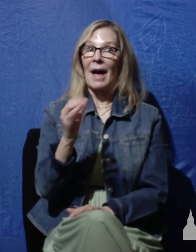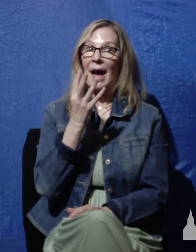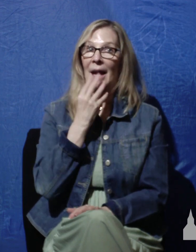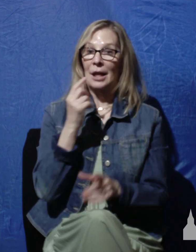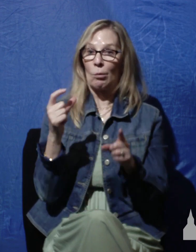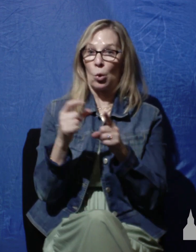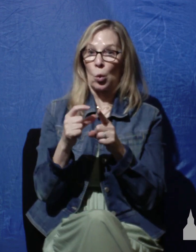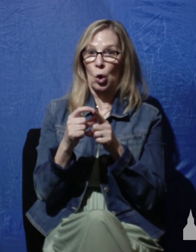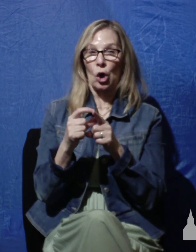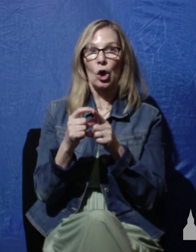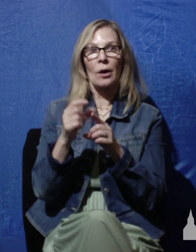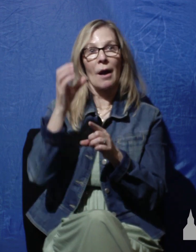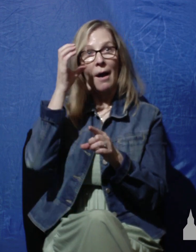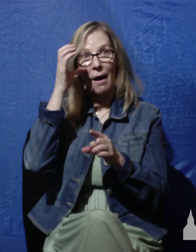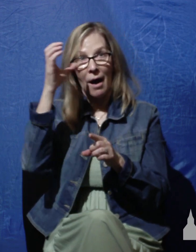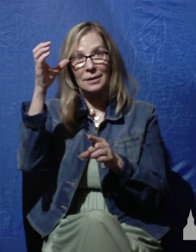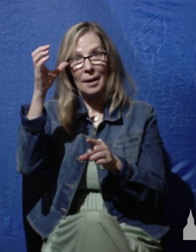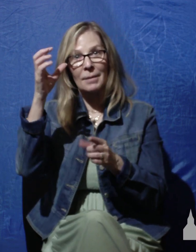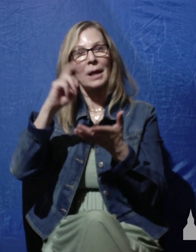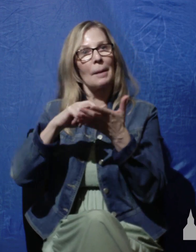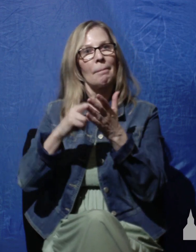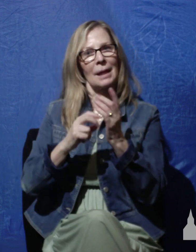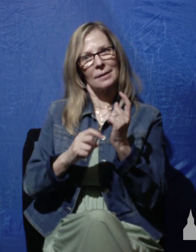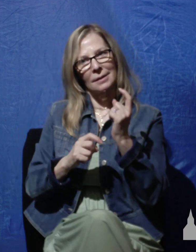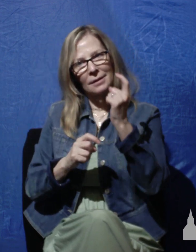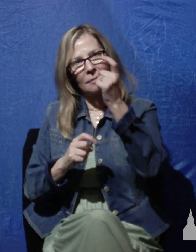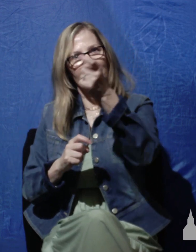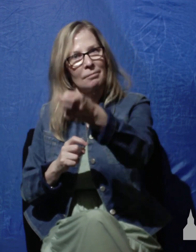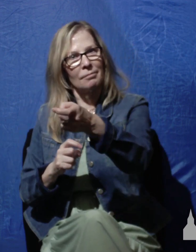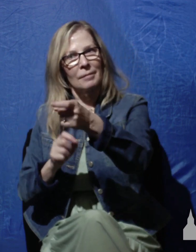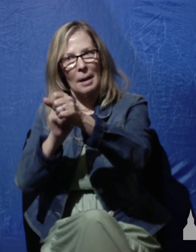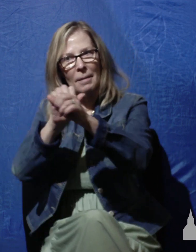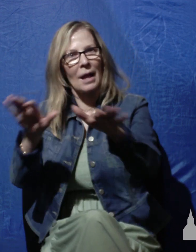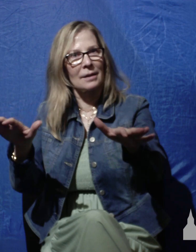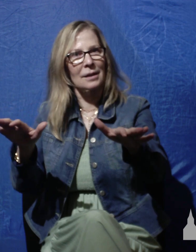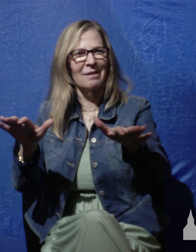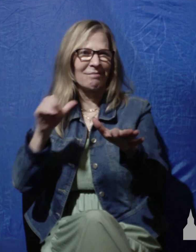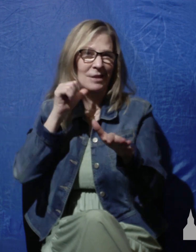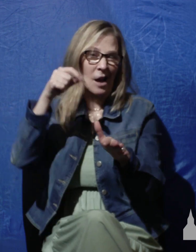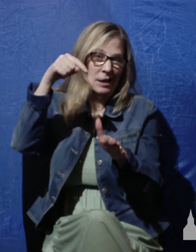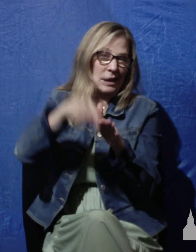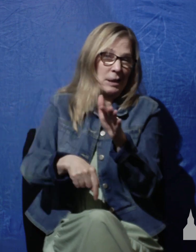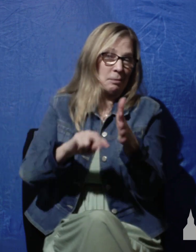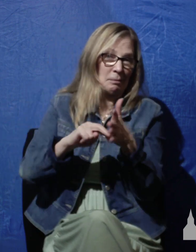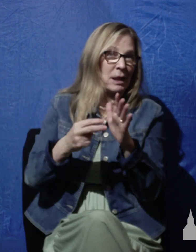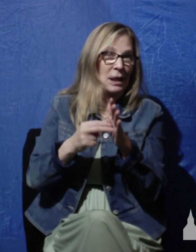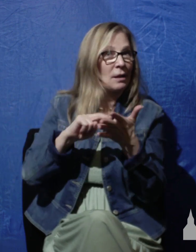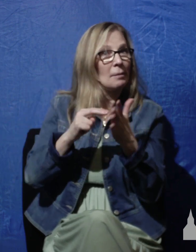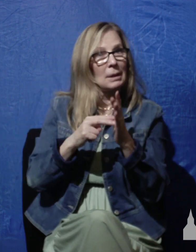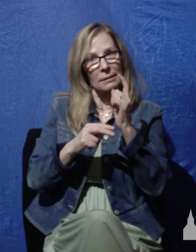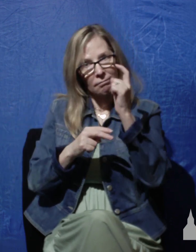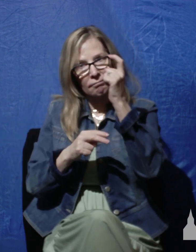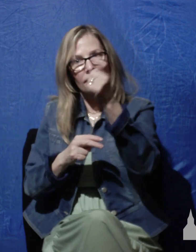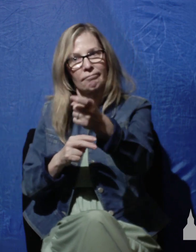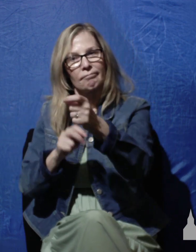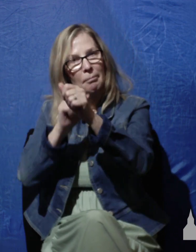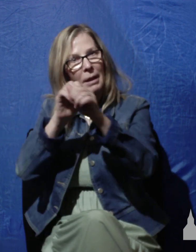thought of bestowing a blessing on someone. It's not particularly deep. It just means bestowing a blessing on someone in the sense of